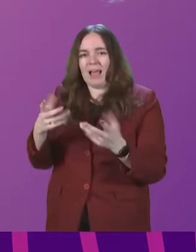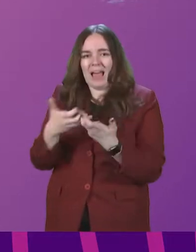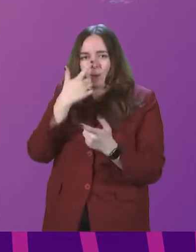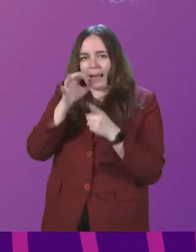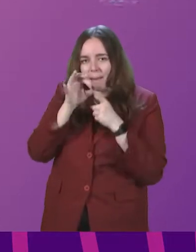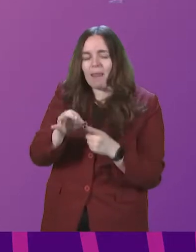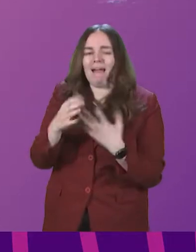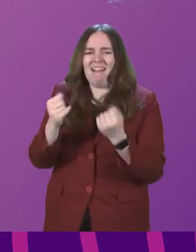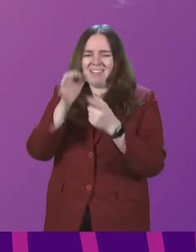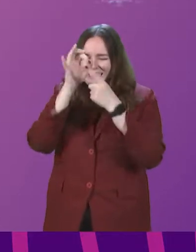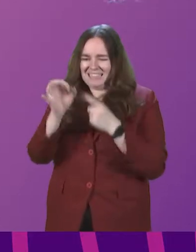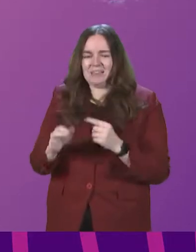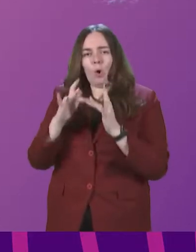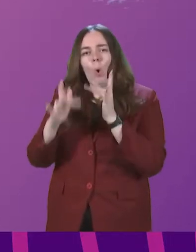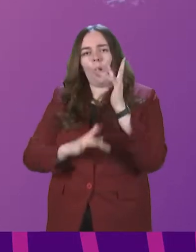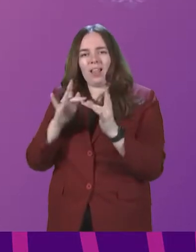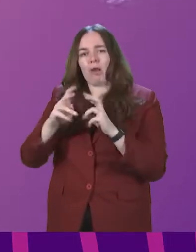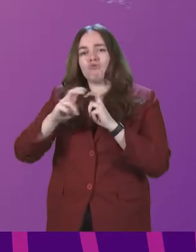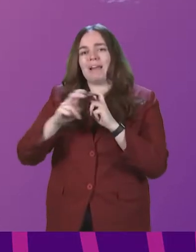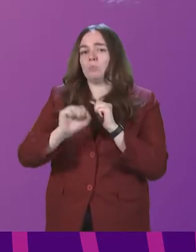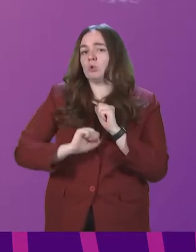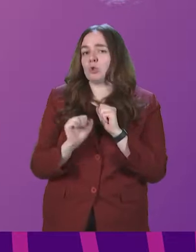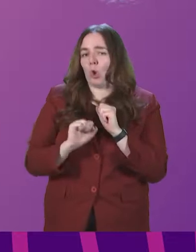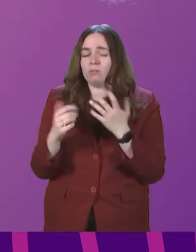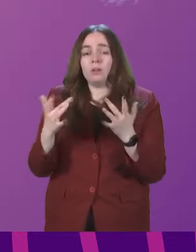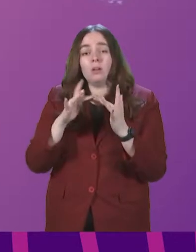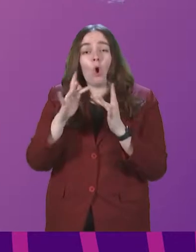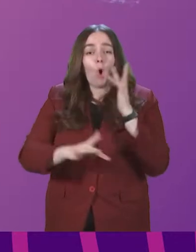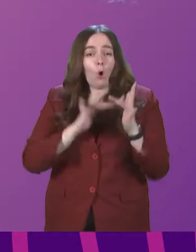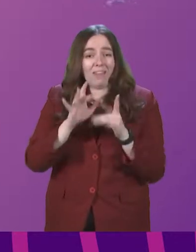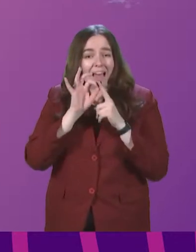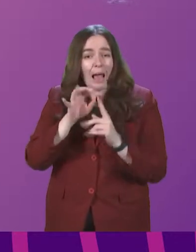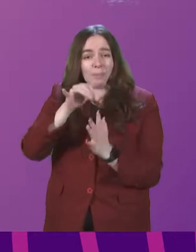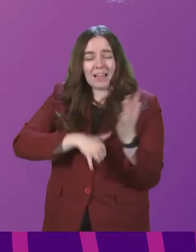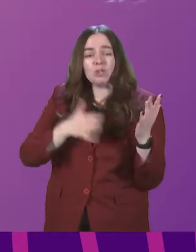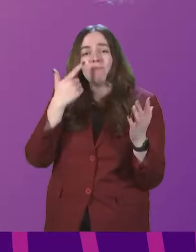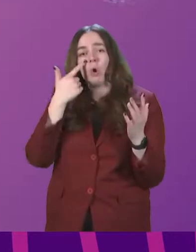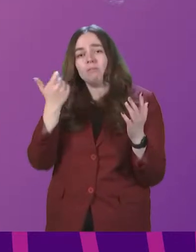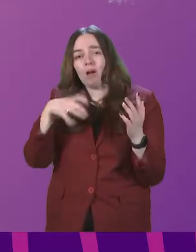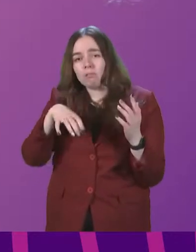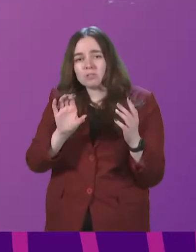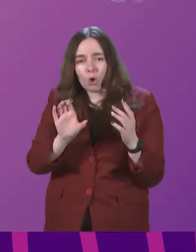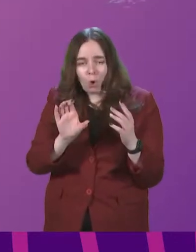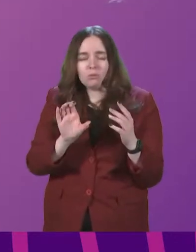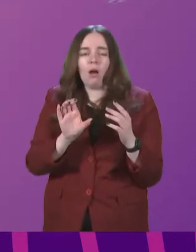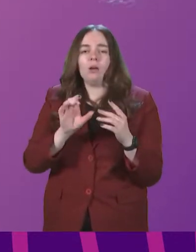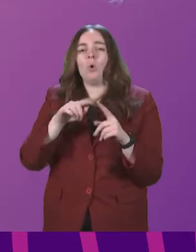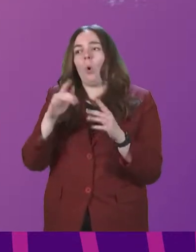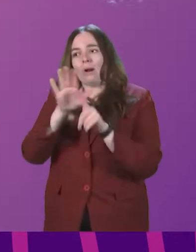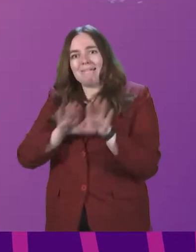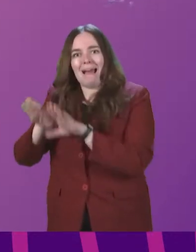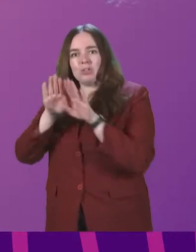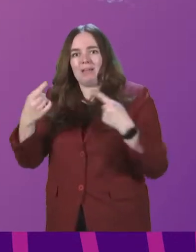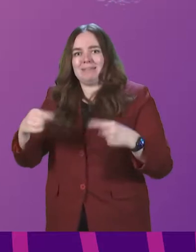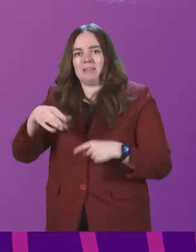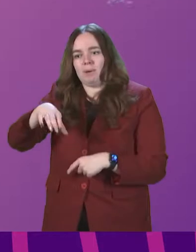detailed on the Transport Scotland website. For example, online applications for either a young Scot national entitlement card or a national entitlement card can